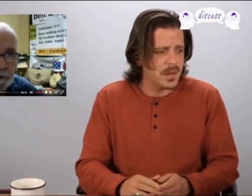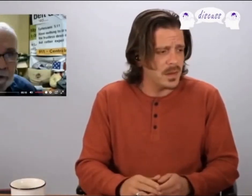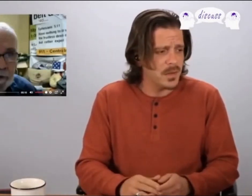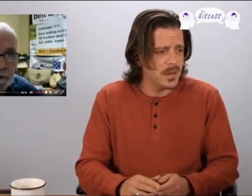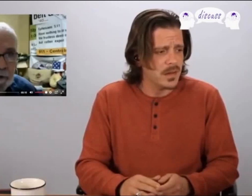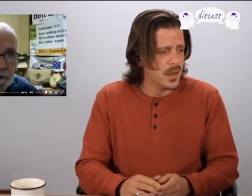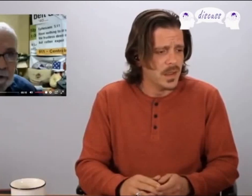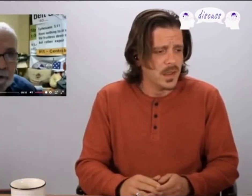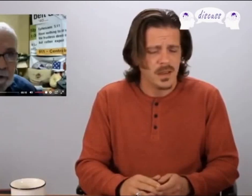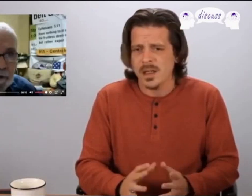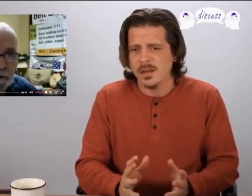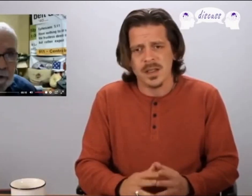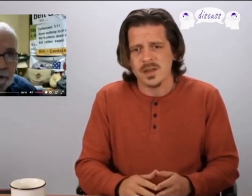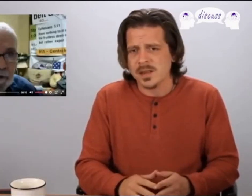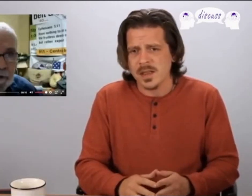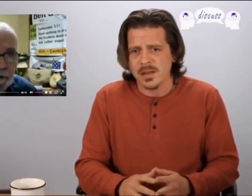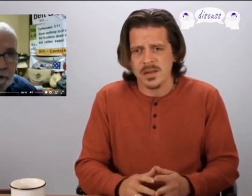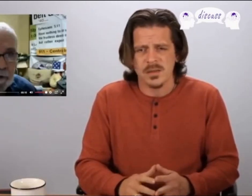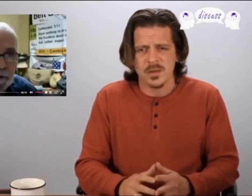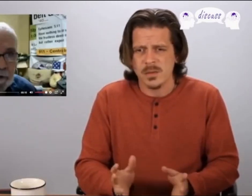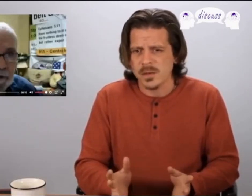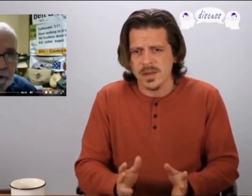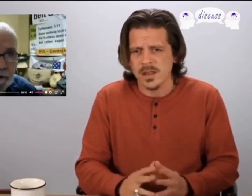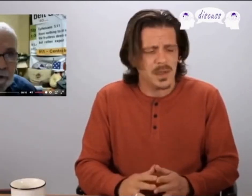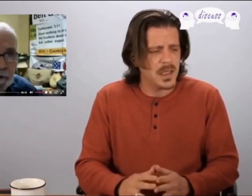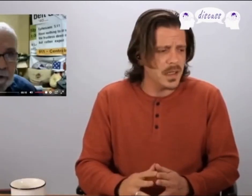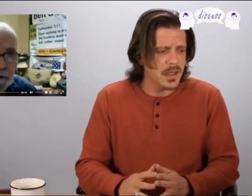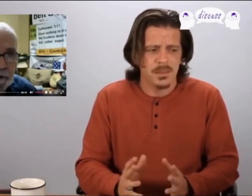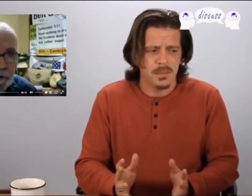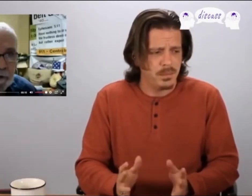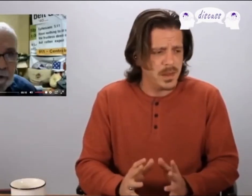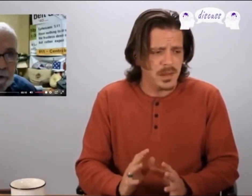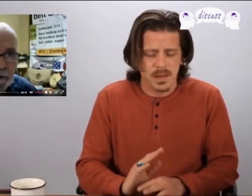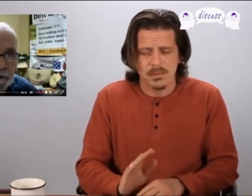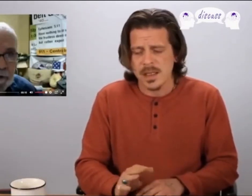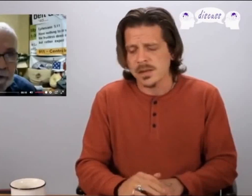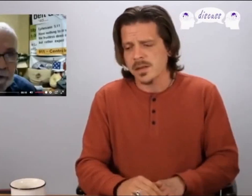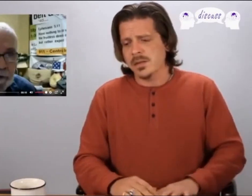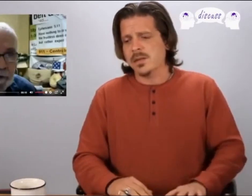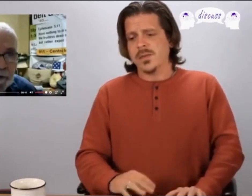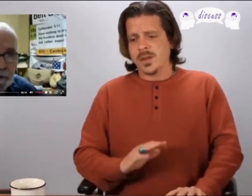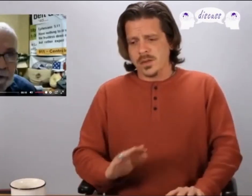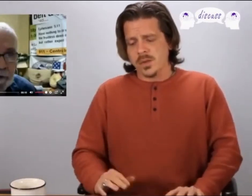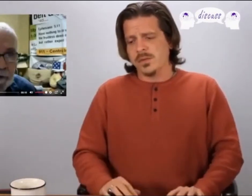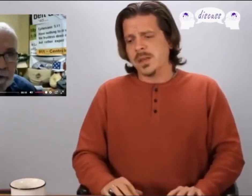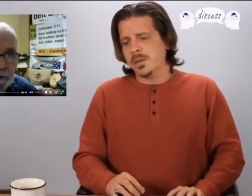somewhere around 60,000 subscribers off the top of my head he's built up a nice little group of people